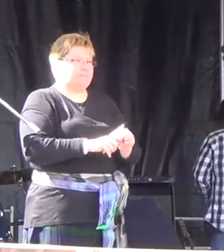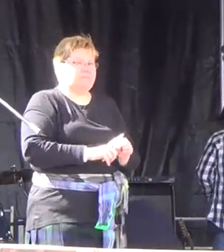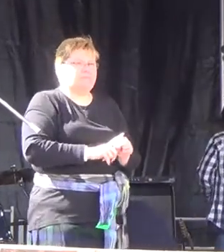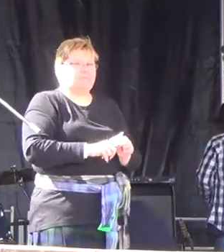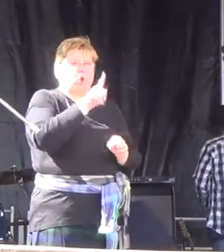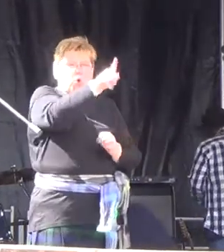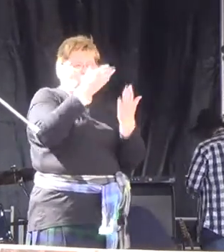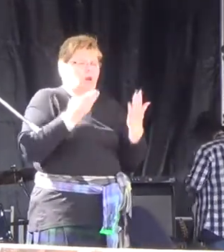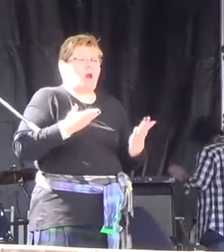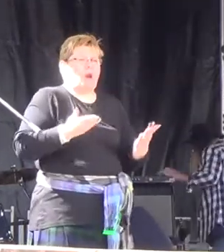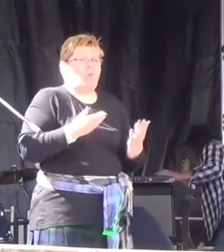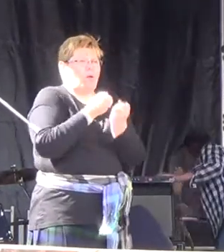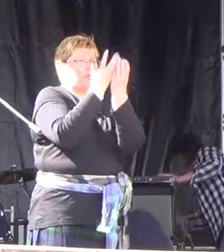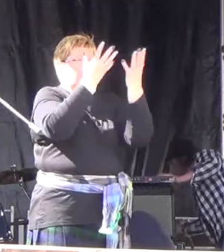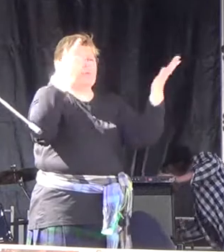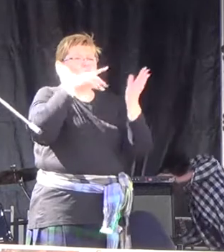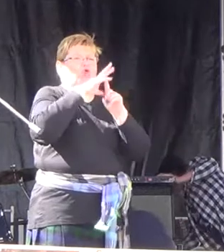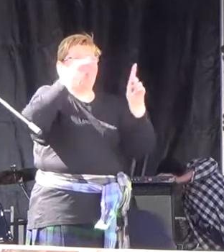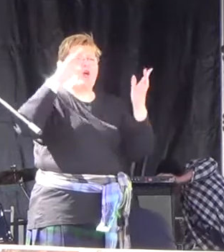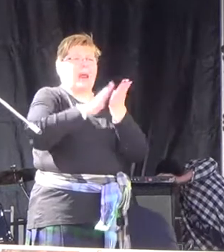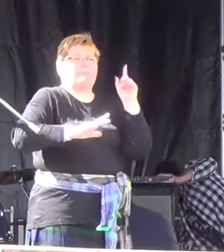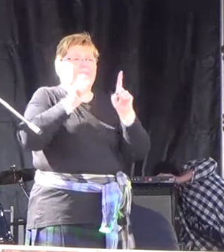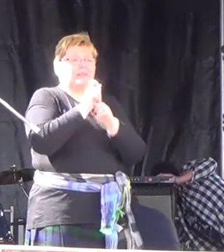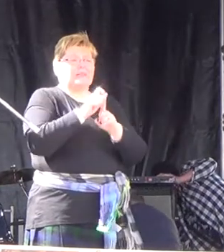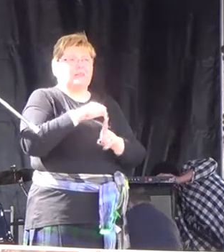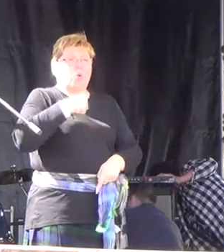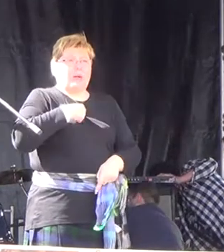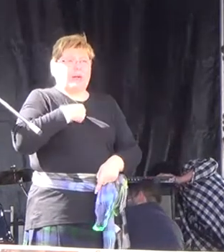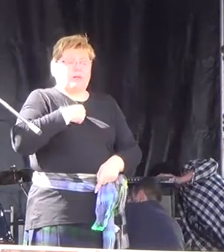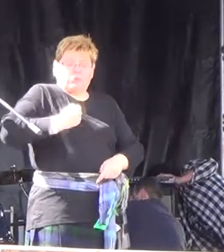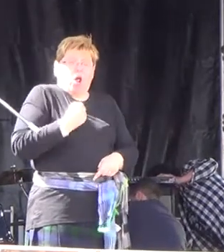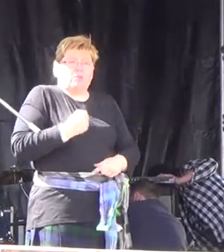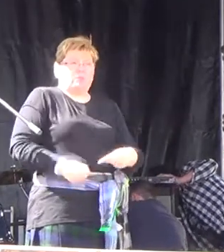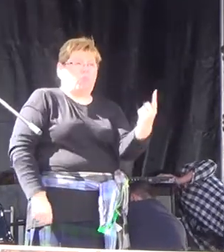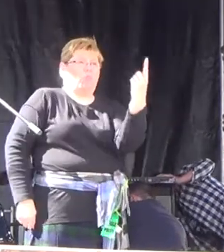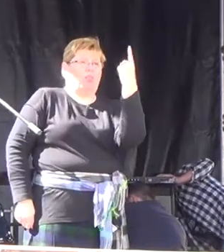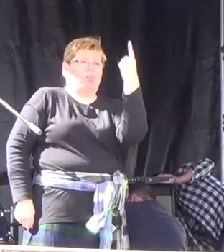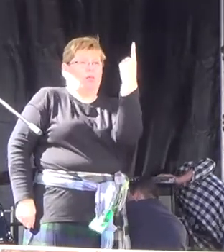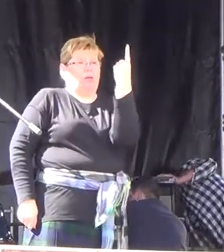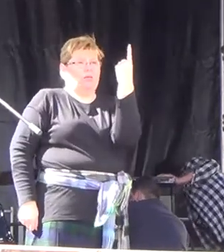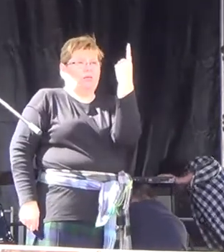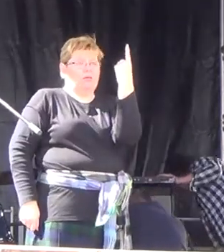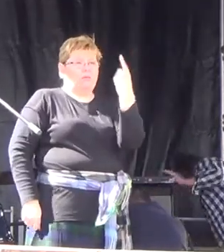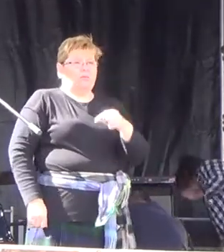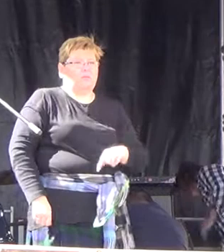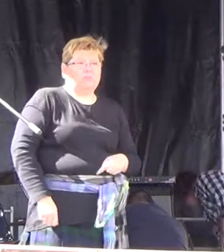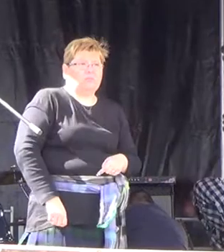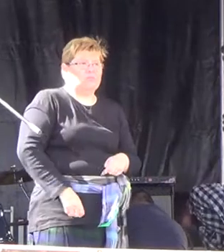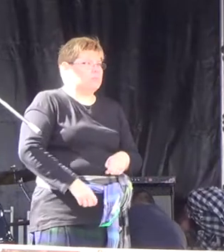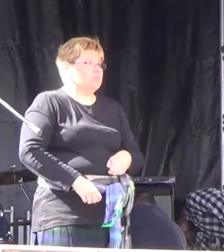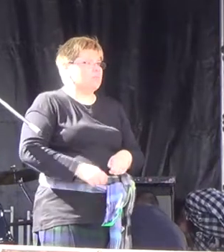You now have hundreds of Tory MPs in England. We have one in Scotland. In England,